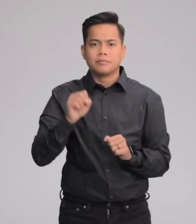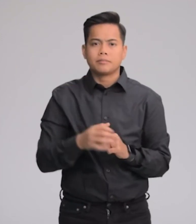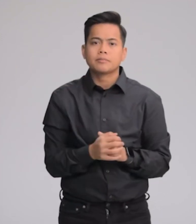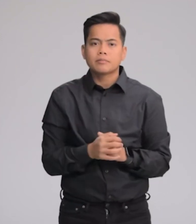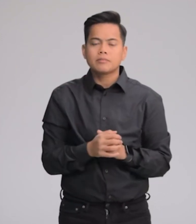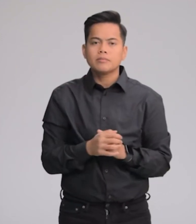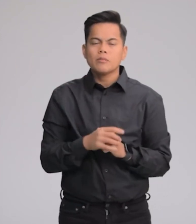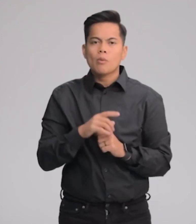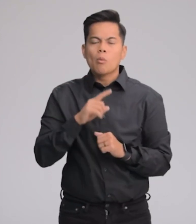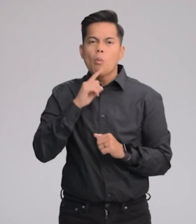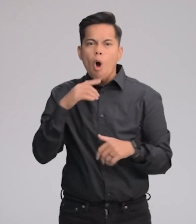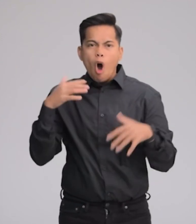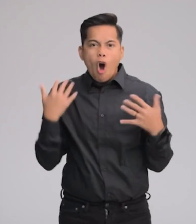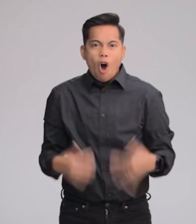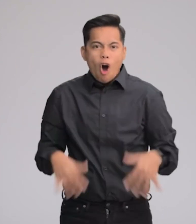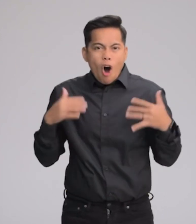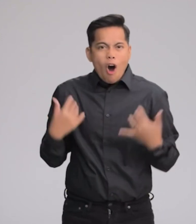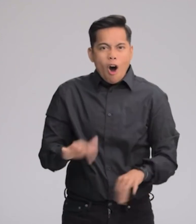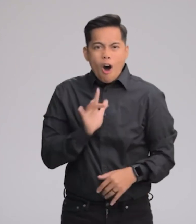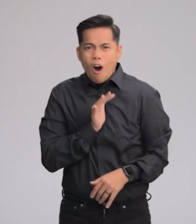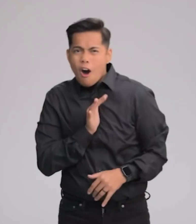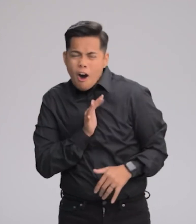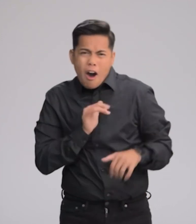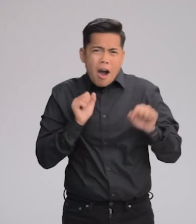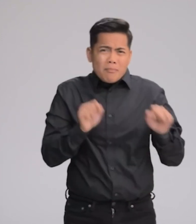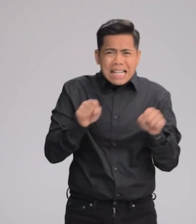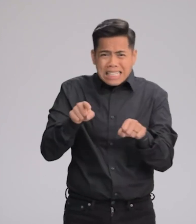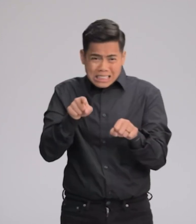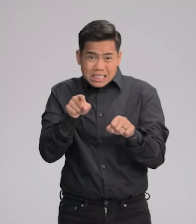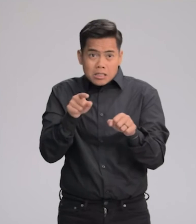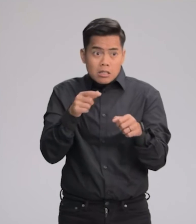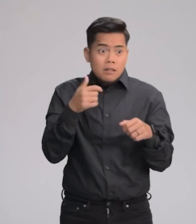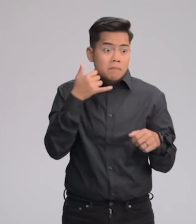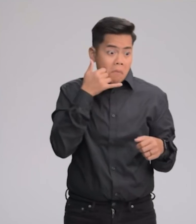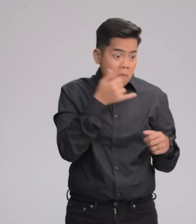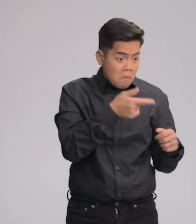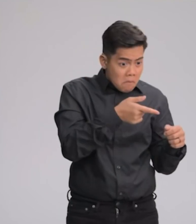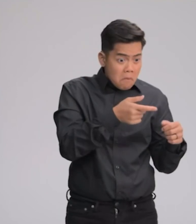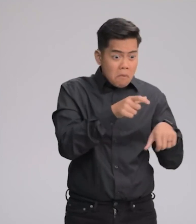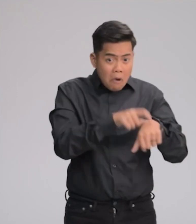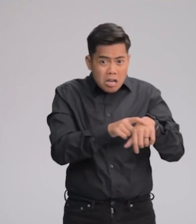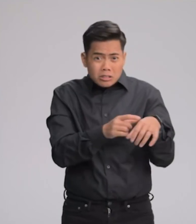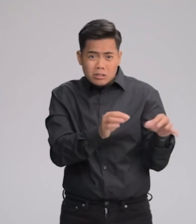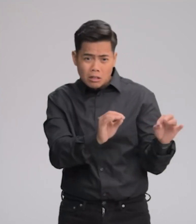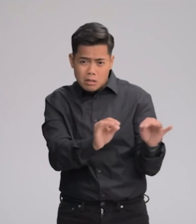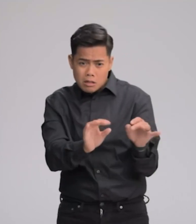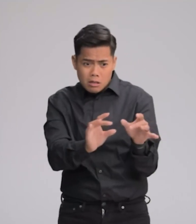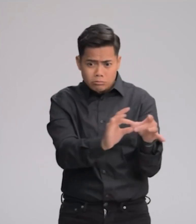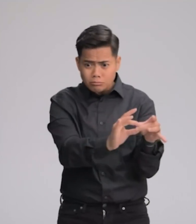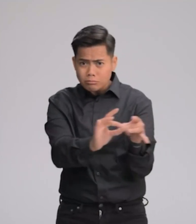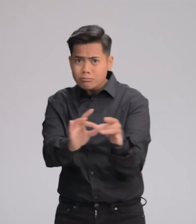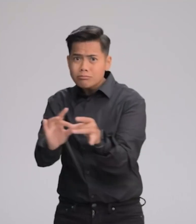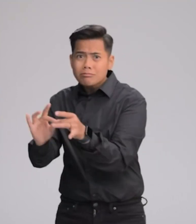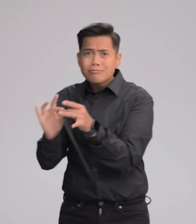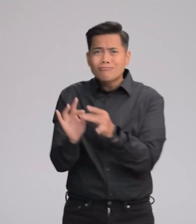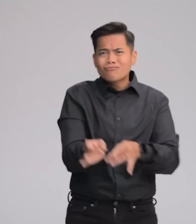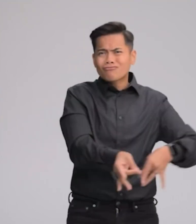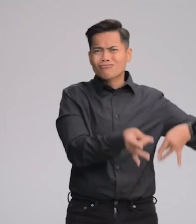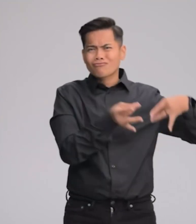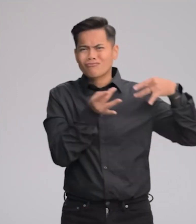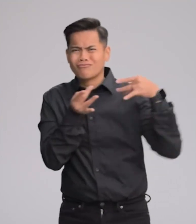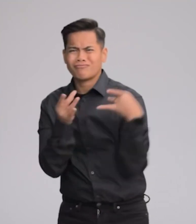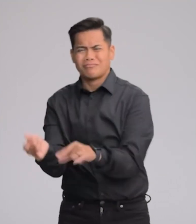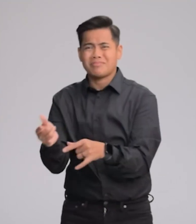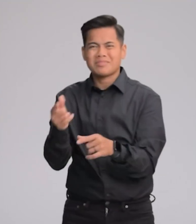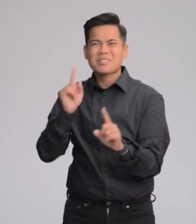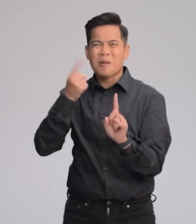incredible products each offer so many great capabilities and work seamlessly together in a way that only